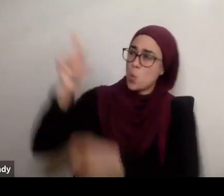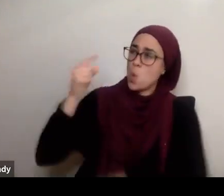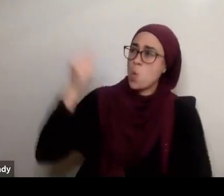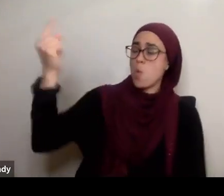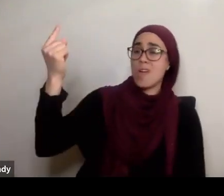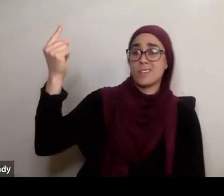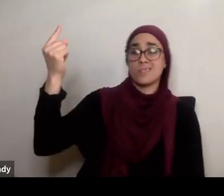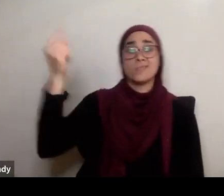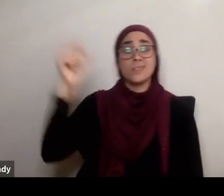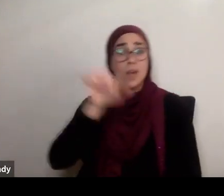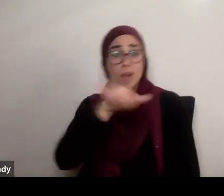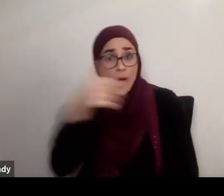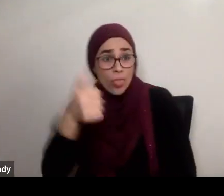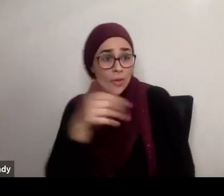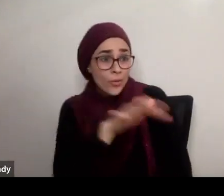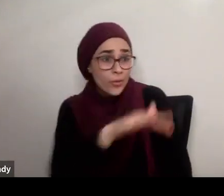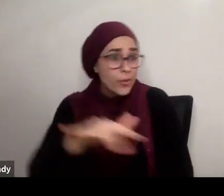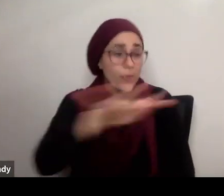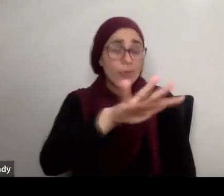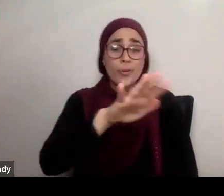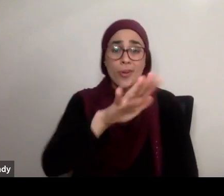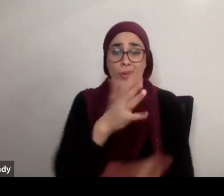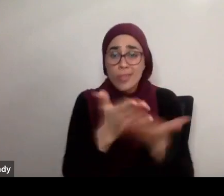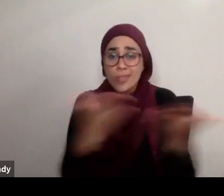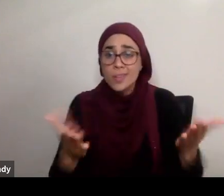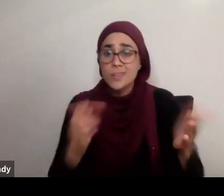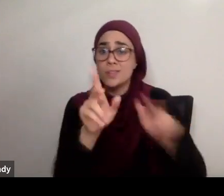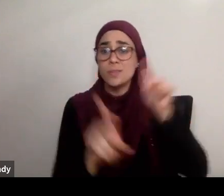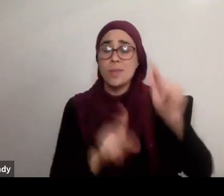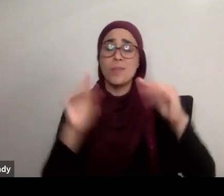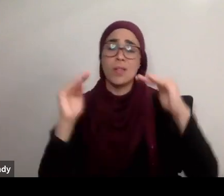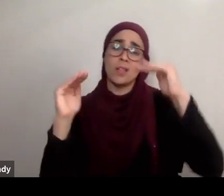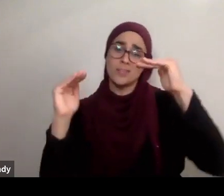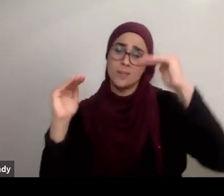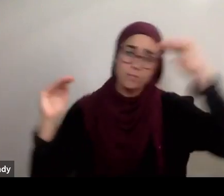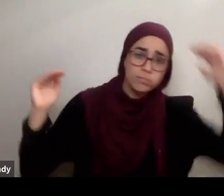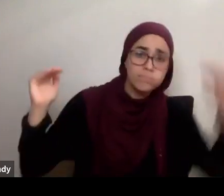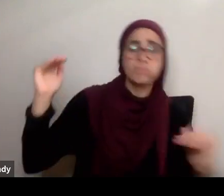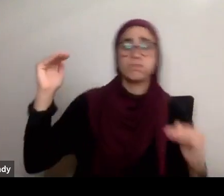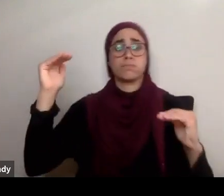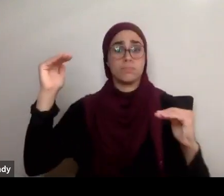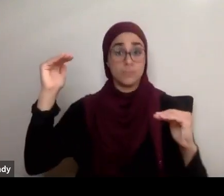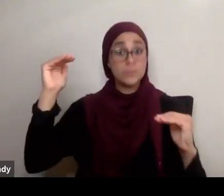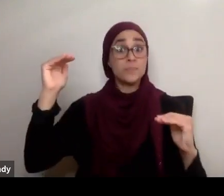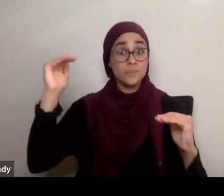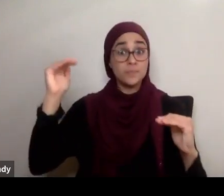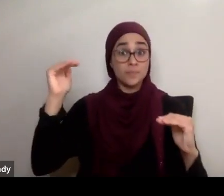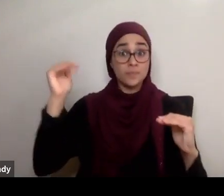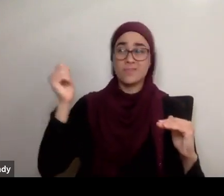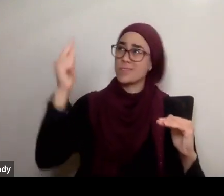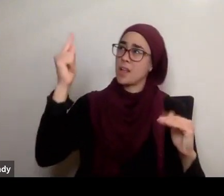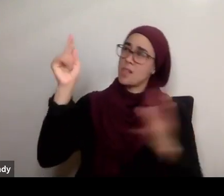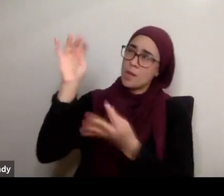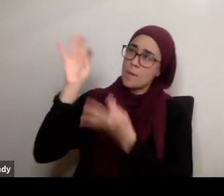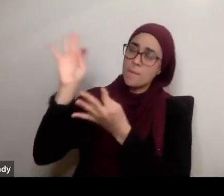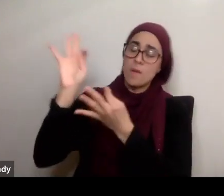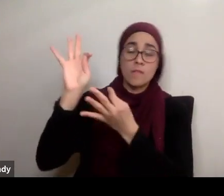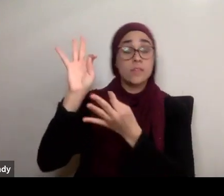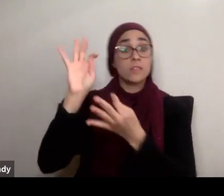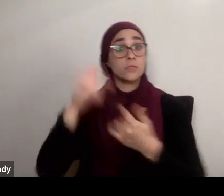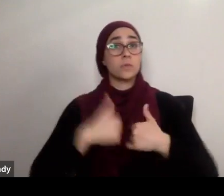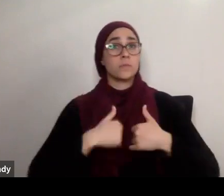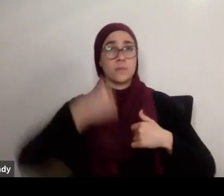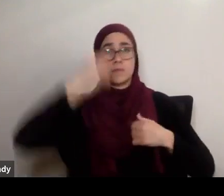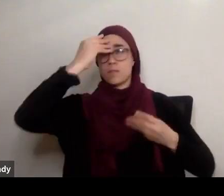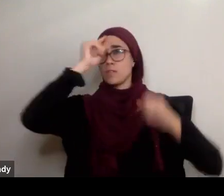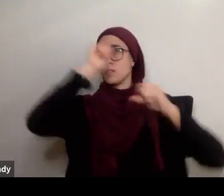anything else that is not befitting of Allah subhanahu wa ta'ala far away from Allah subhanahu wa ta'ala. So when I'm thinking about Allah subhanahu wa'ala,